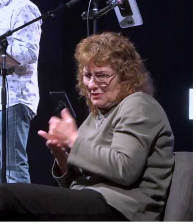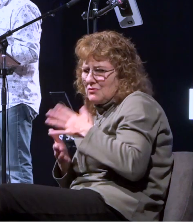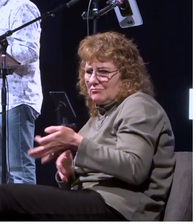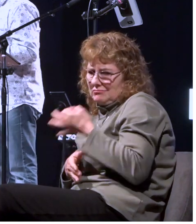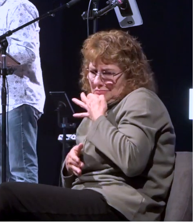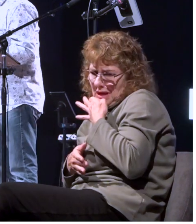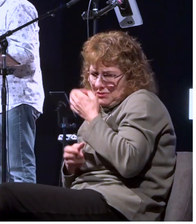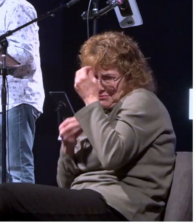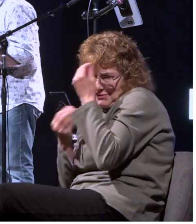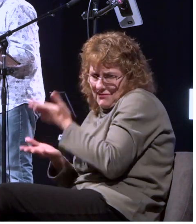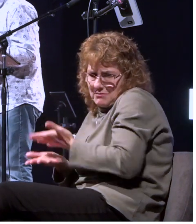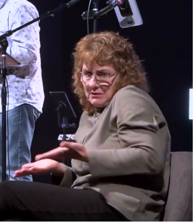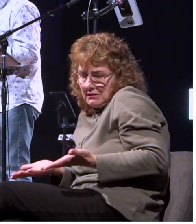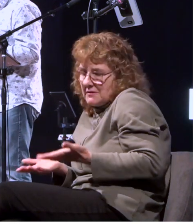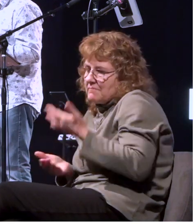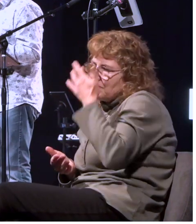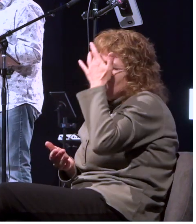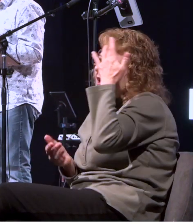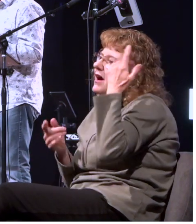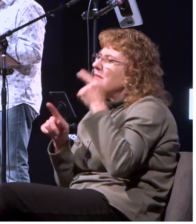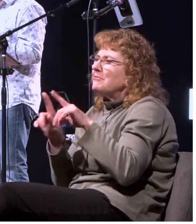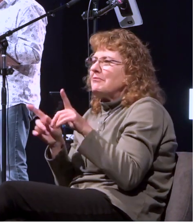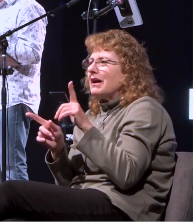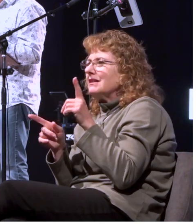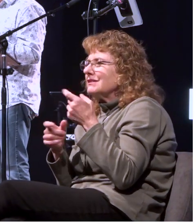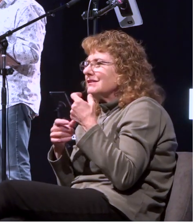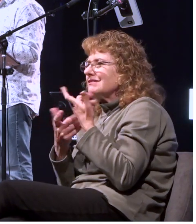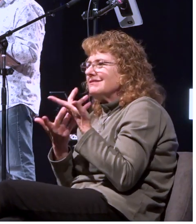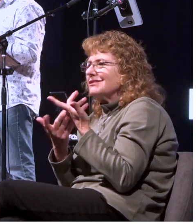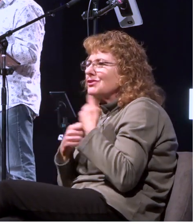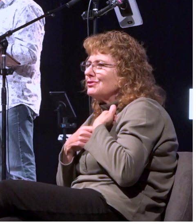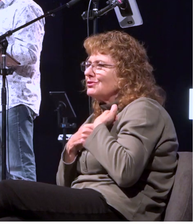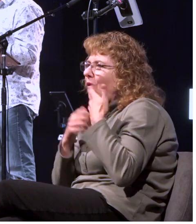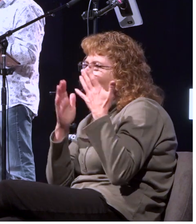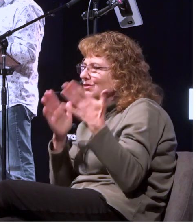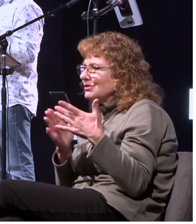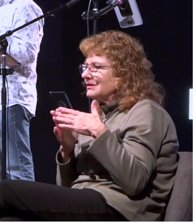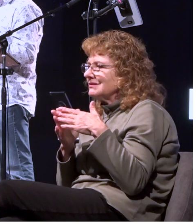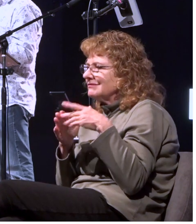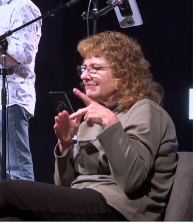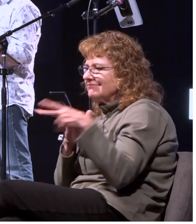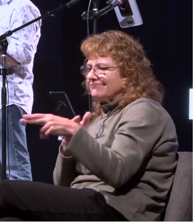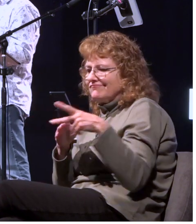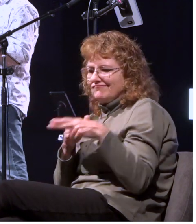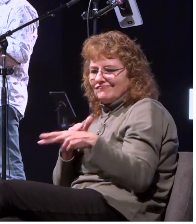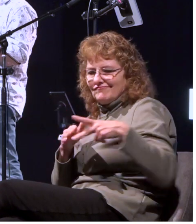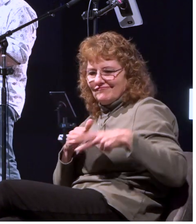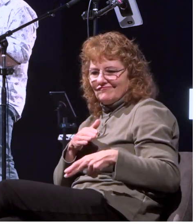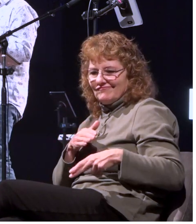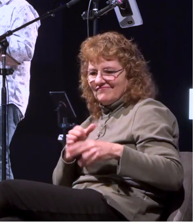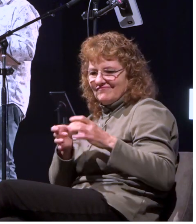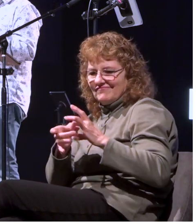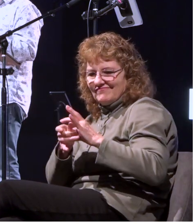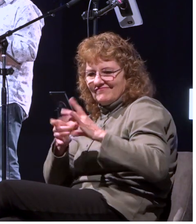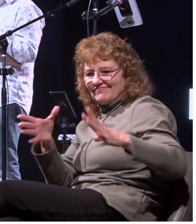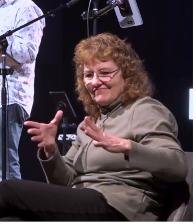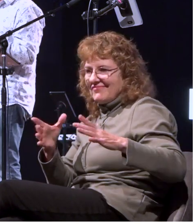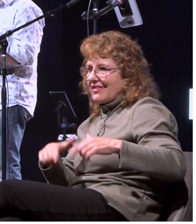idea and then the soldiers cut away the ropes of the skiff and they let it fall off in other words there goes the light boat life boat let it go